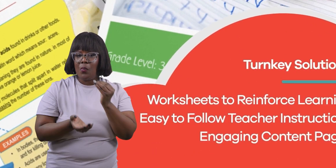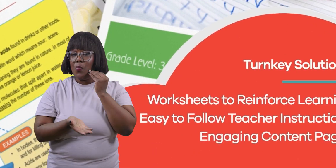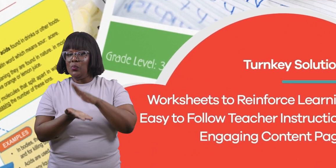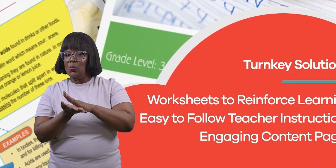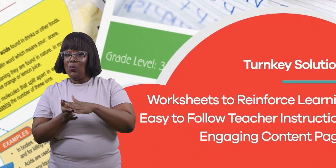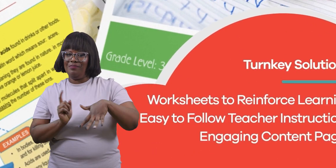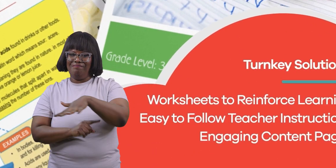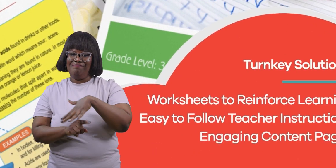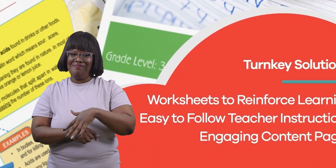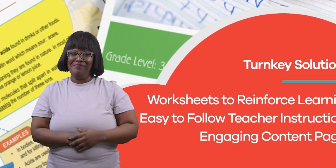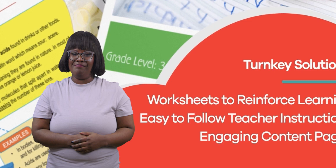and homeschoolers.